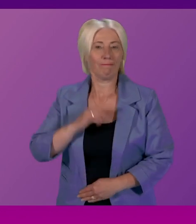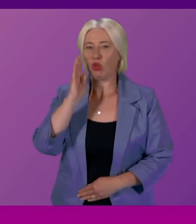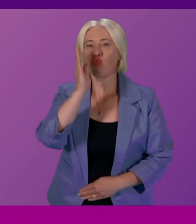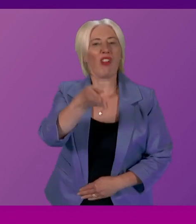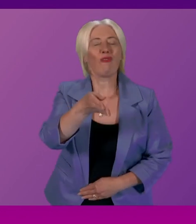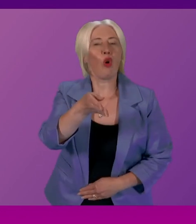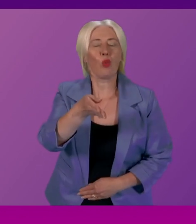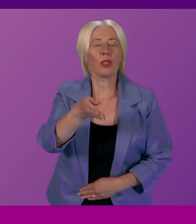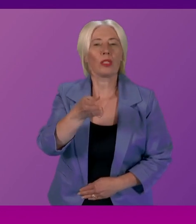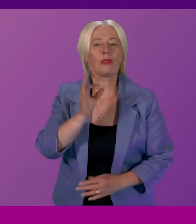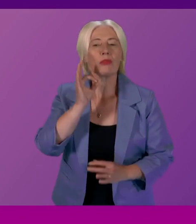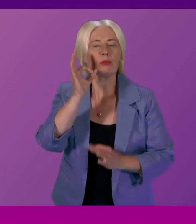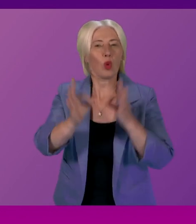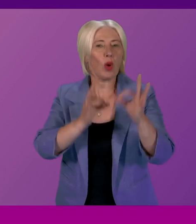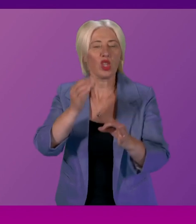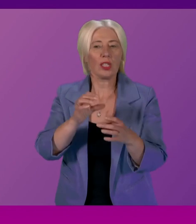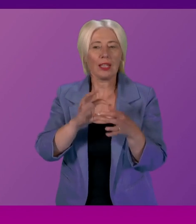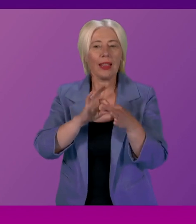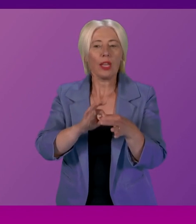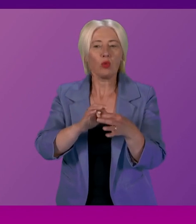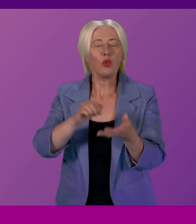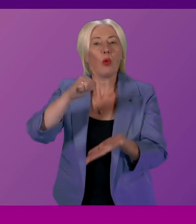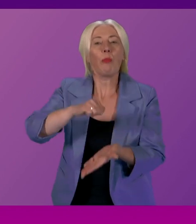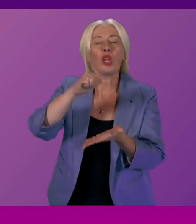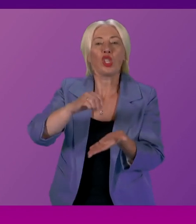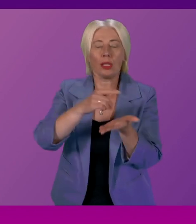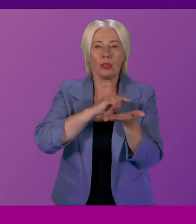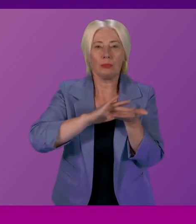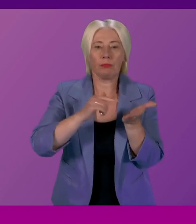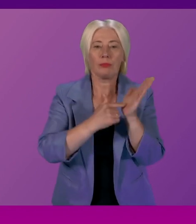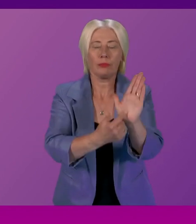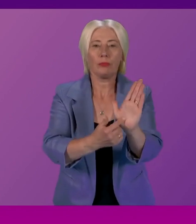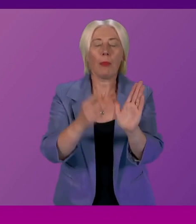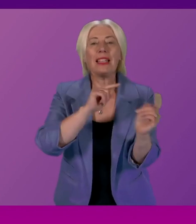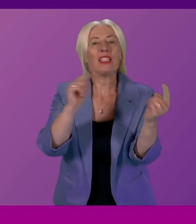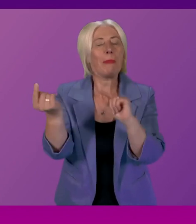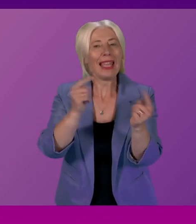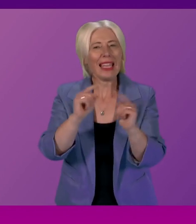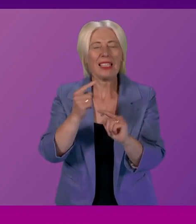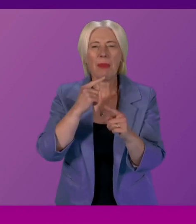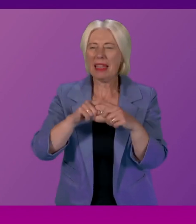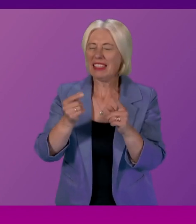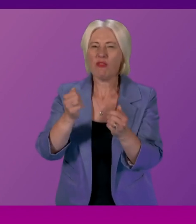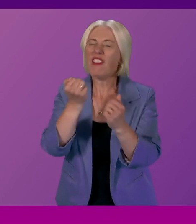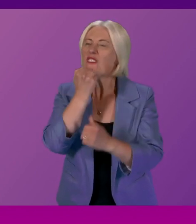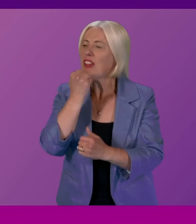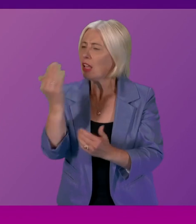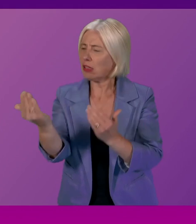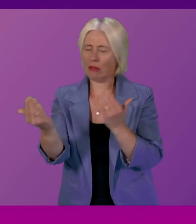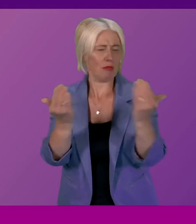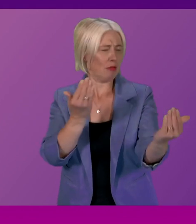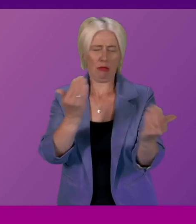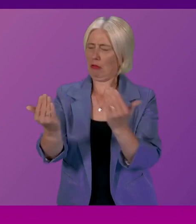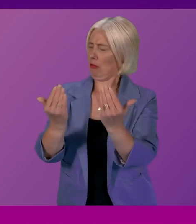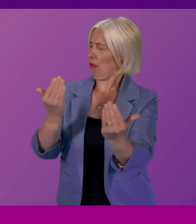one with regard to budget transparency. At present, during budget debates, members often quote different figures, like apples and